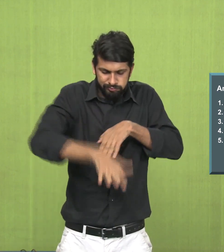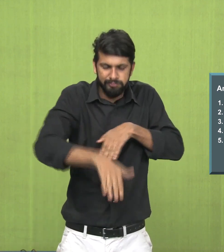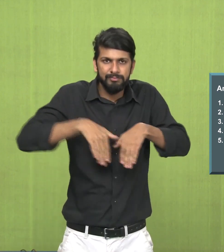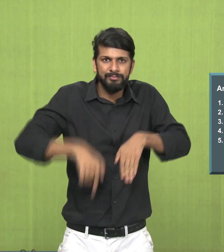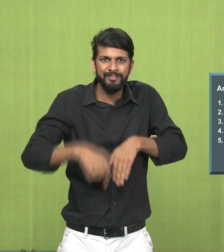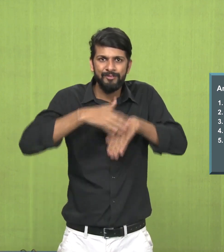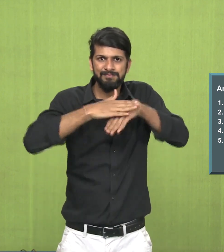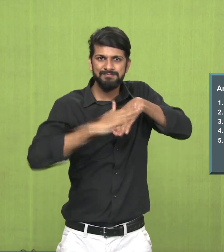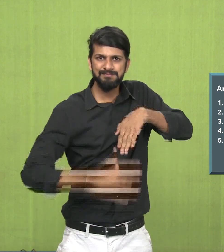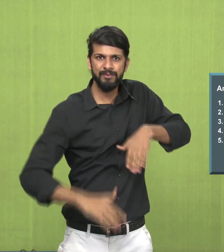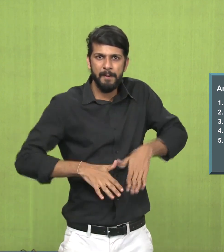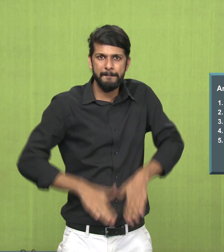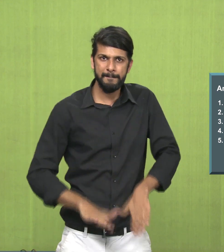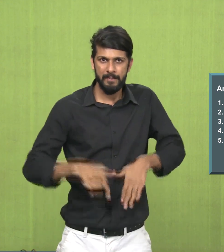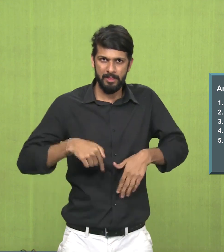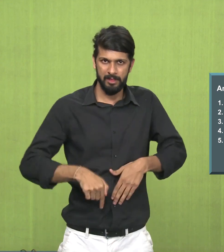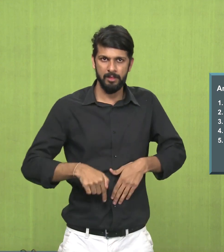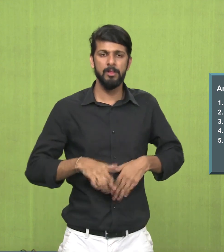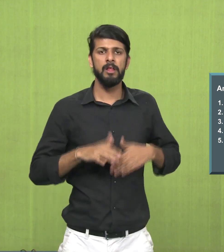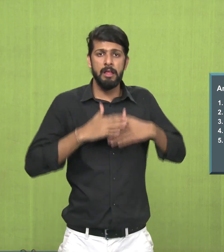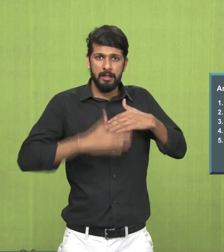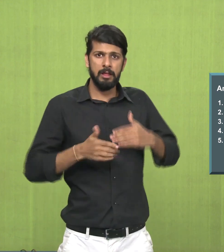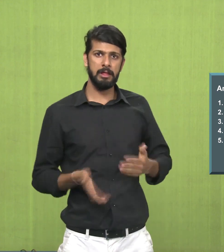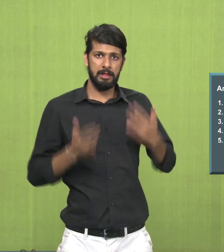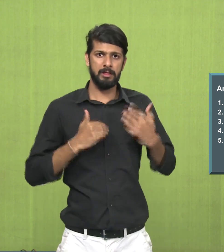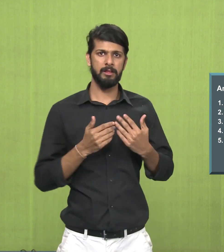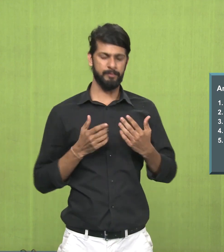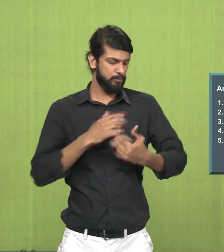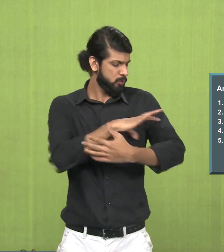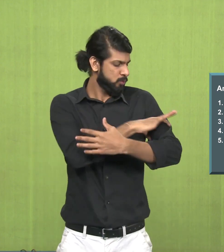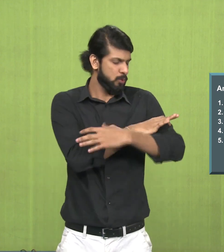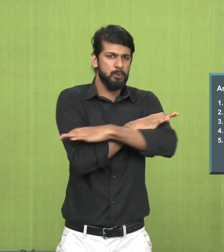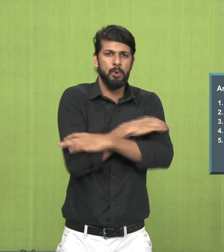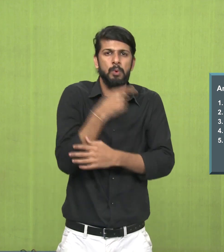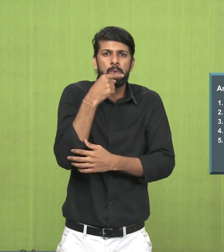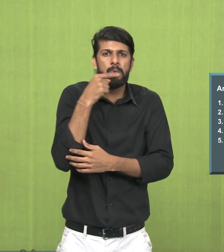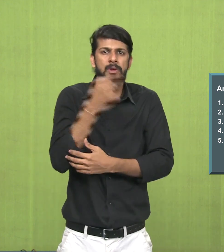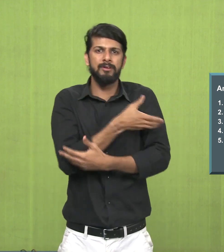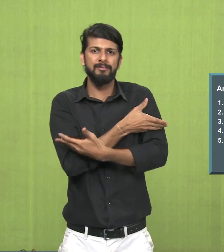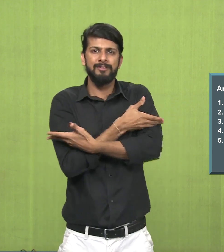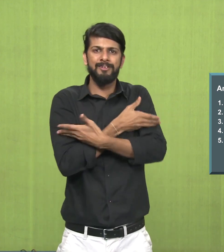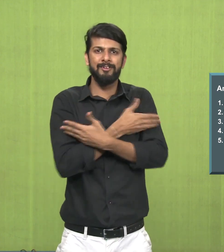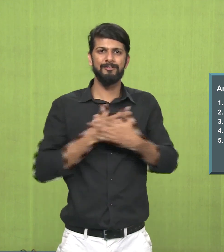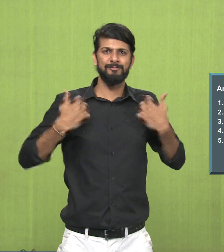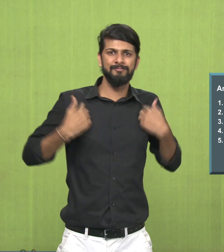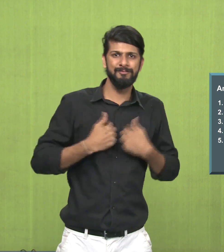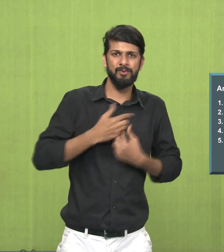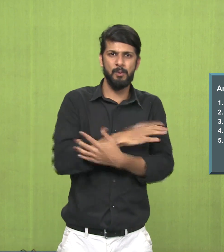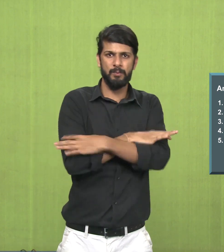violet dress on the lower torso, then the choli on the